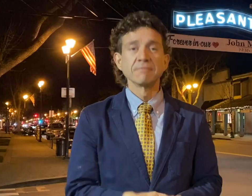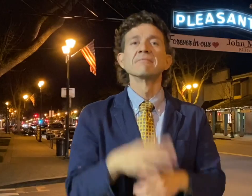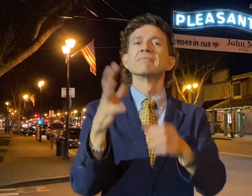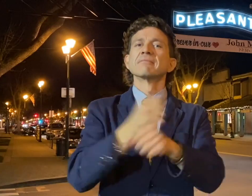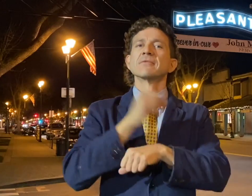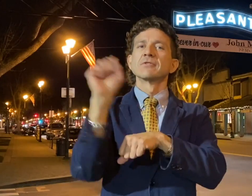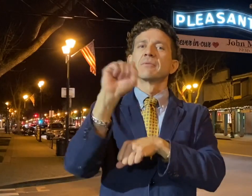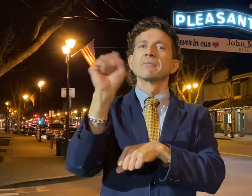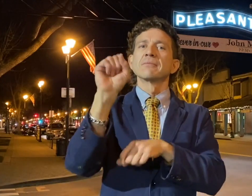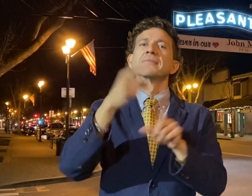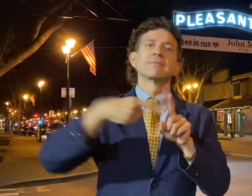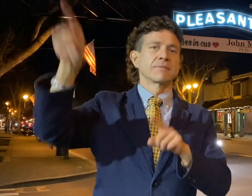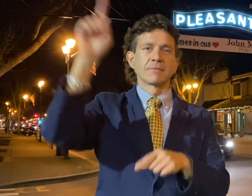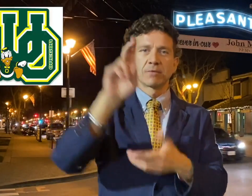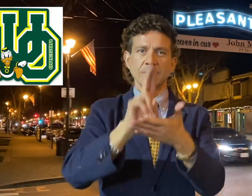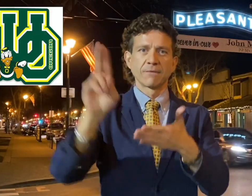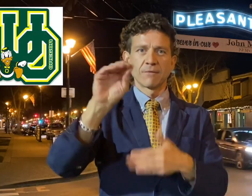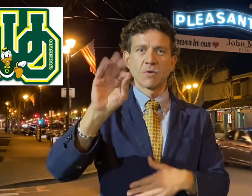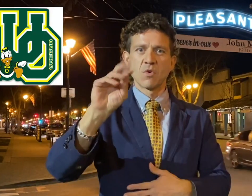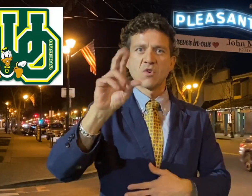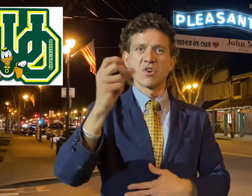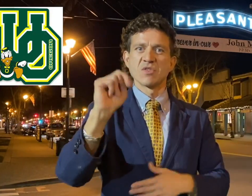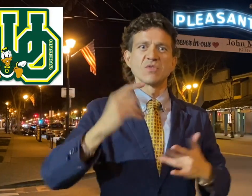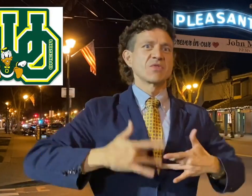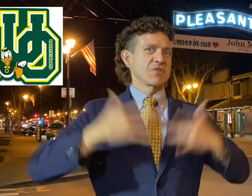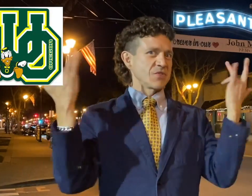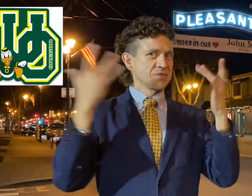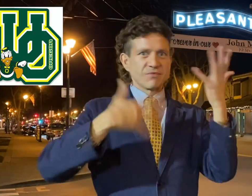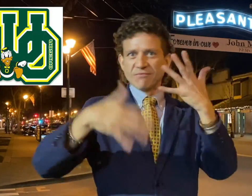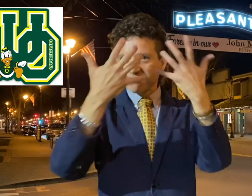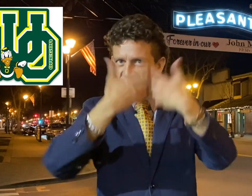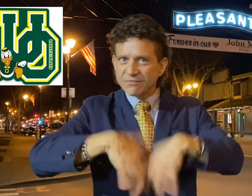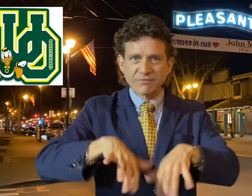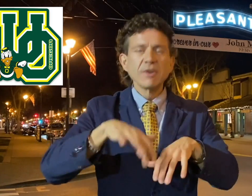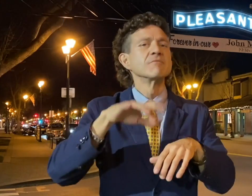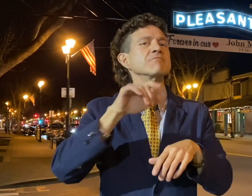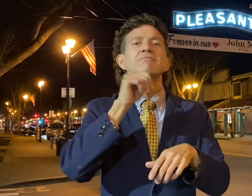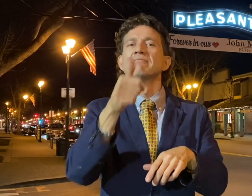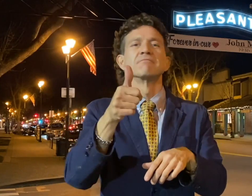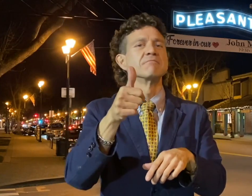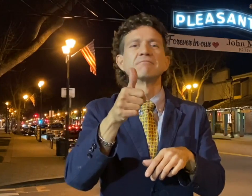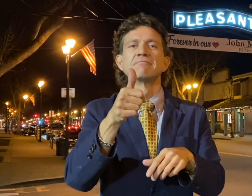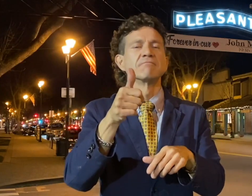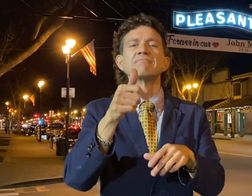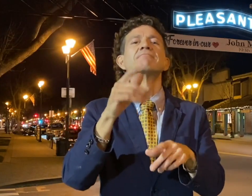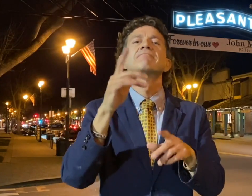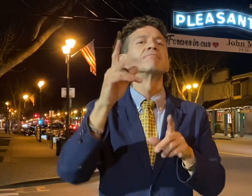He earned a scholarship to go to the University of Oregon. He had all the details worked out, but plans changed.